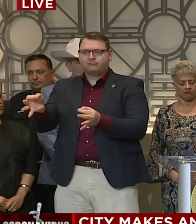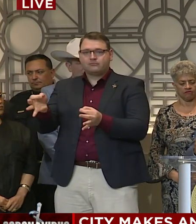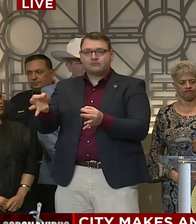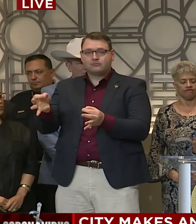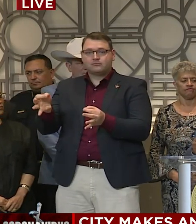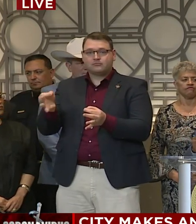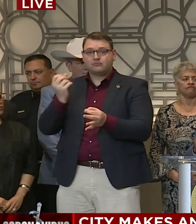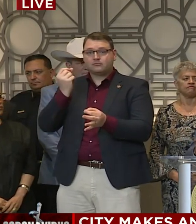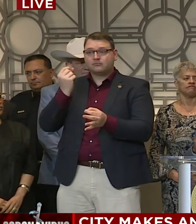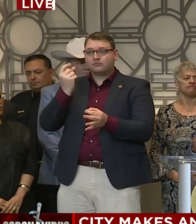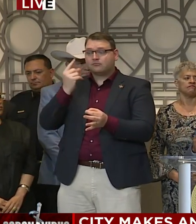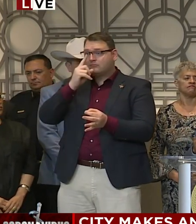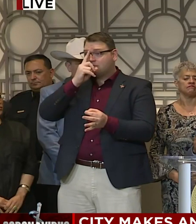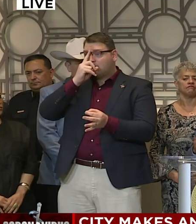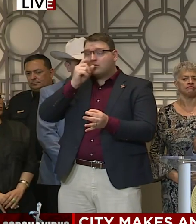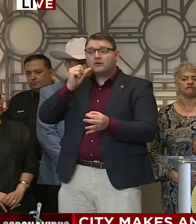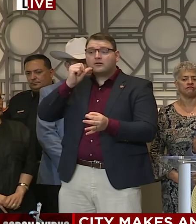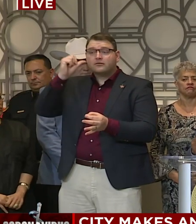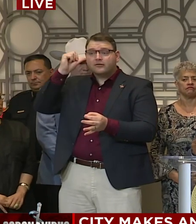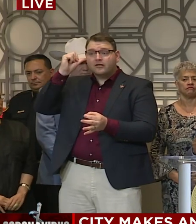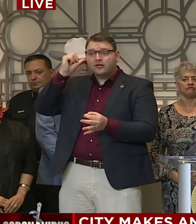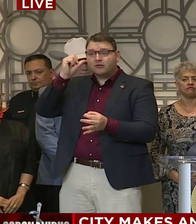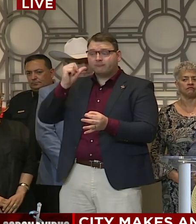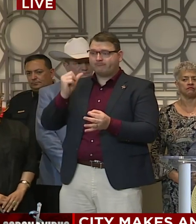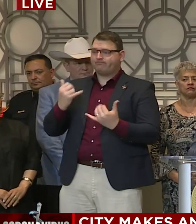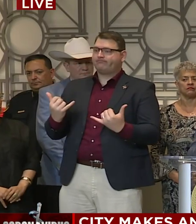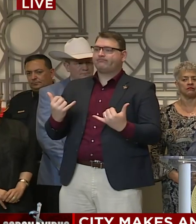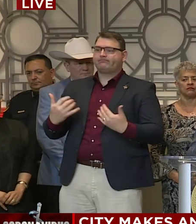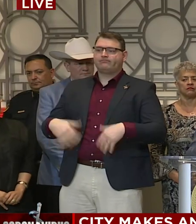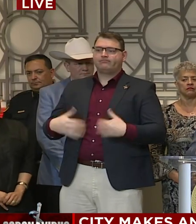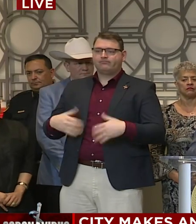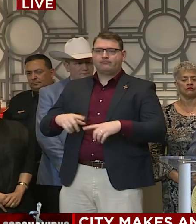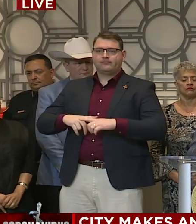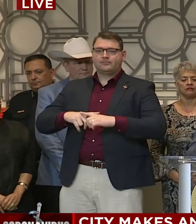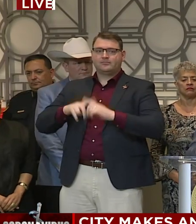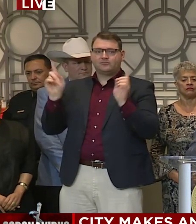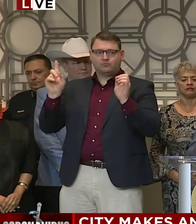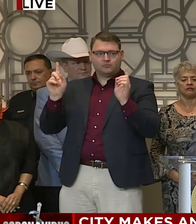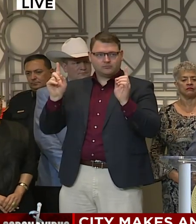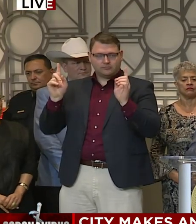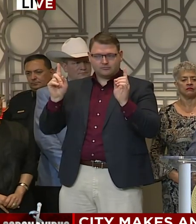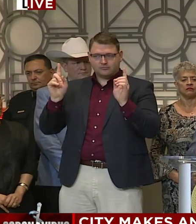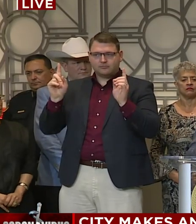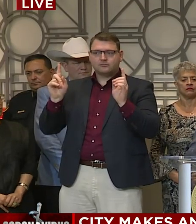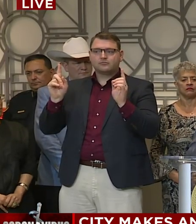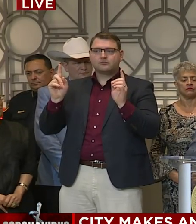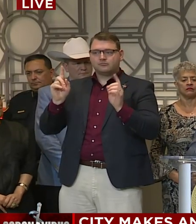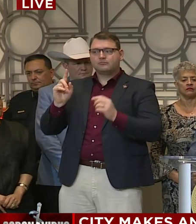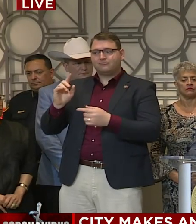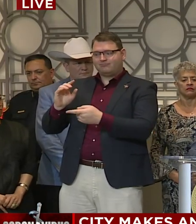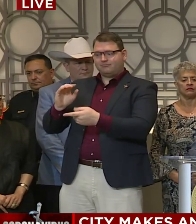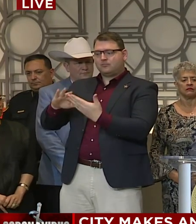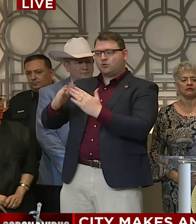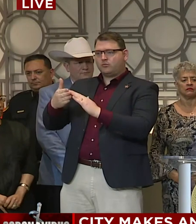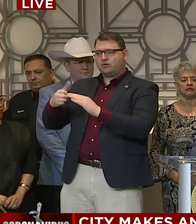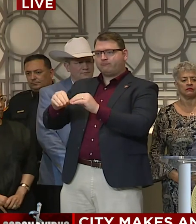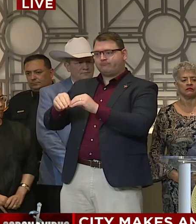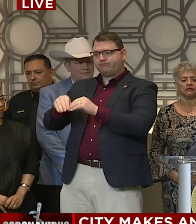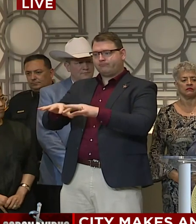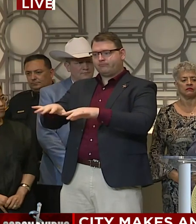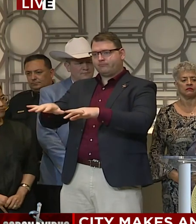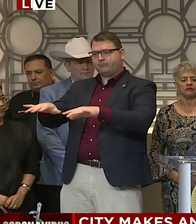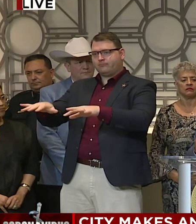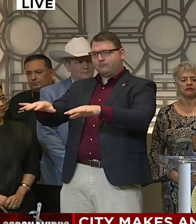yesterday, with the case in Montgomery County, that was evidence of some community spread. And as a result,